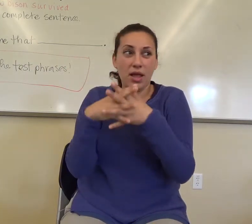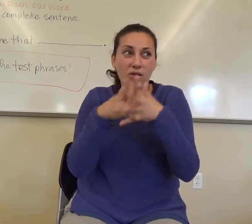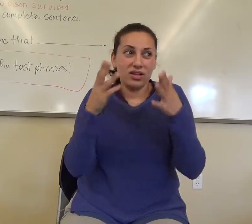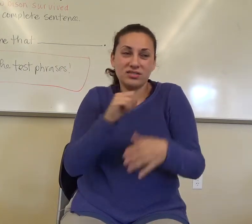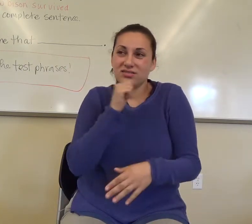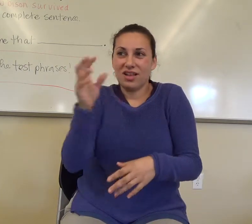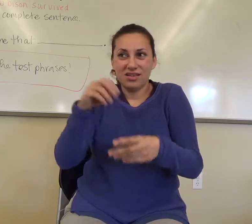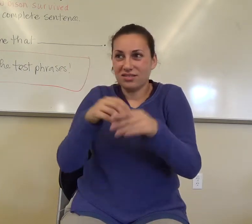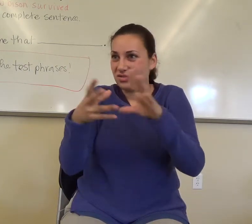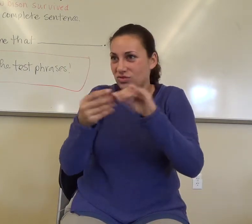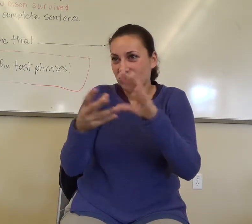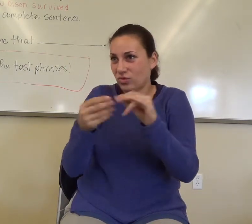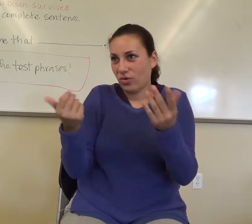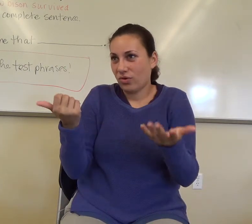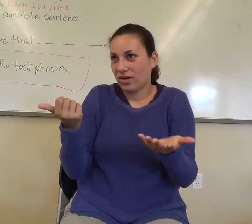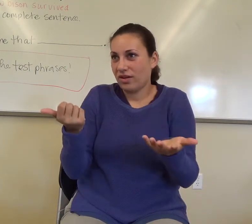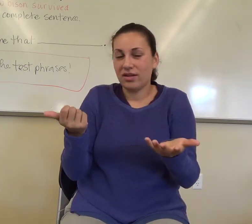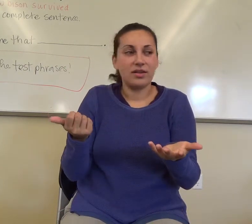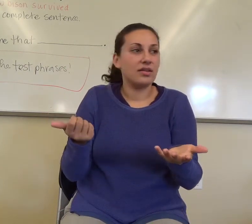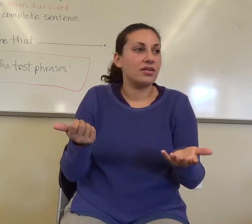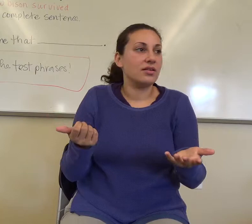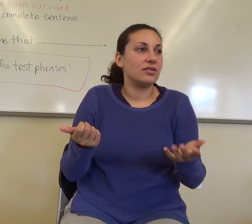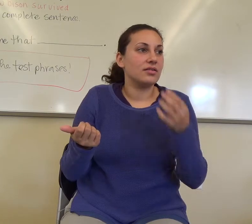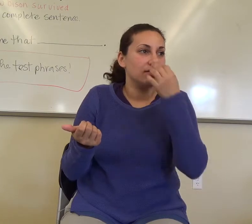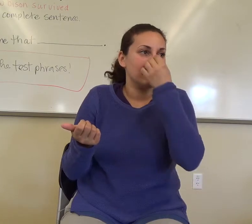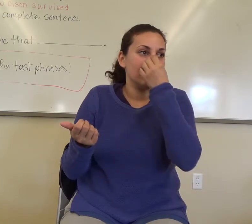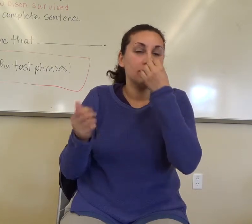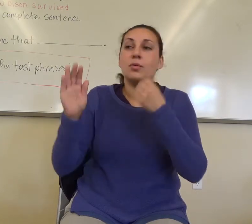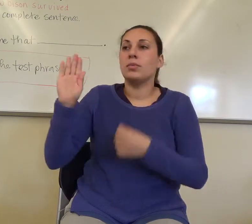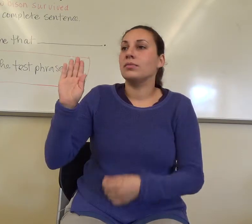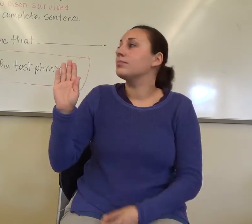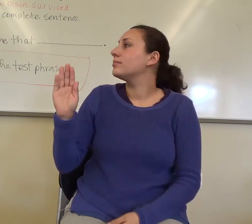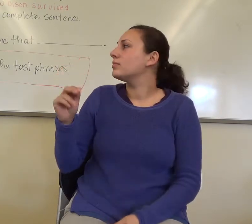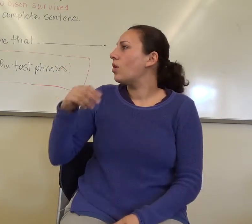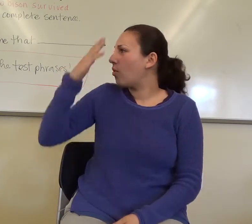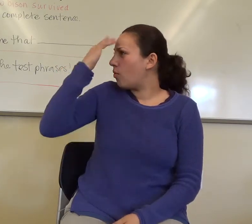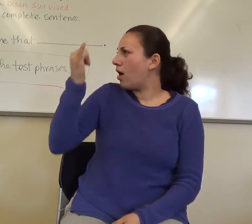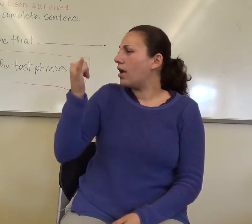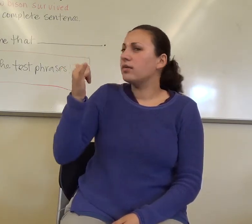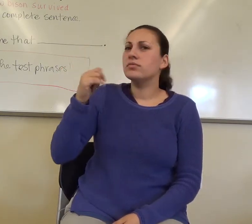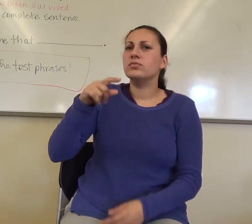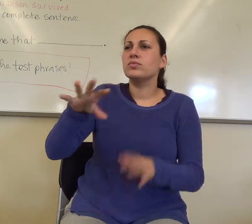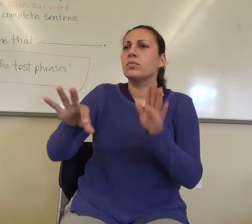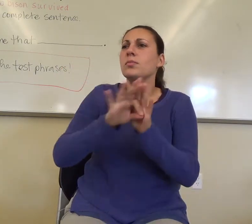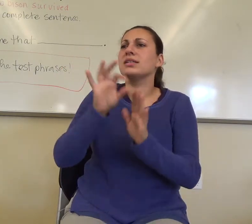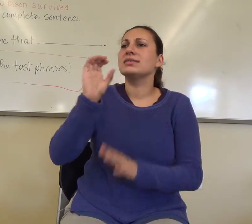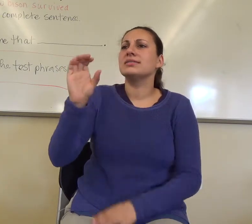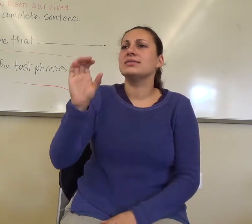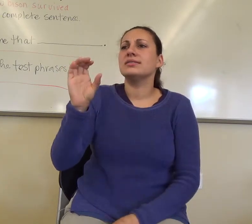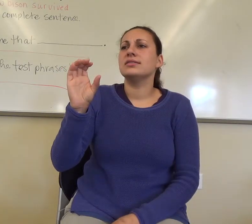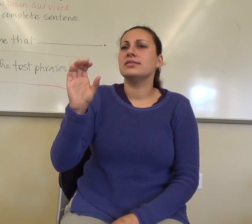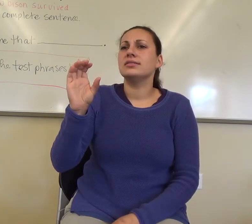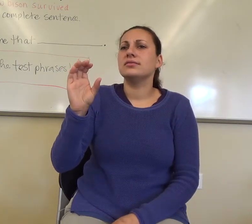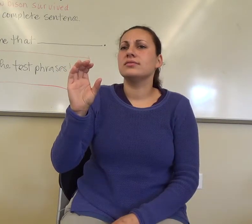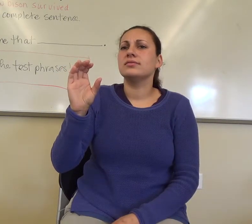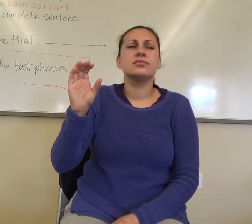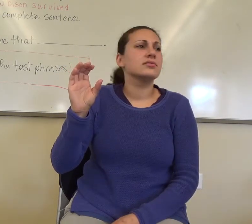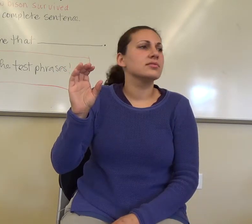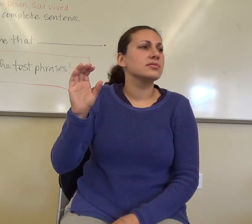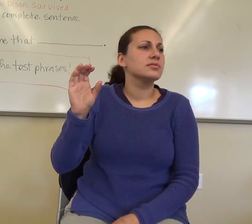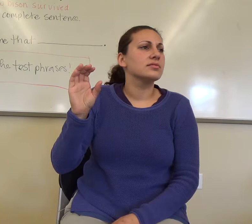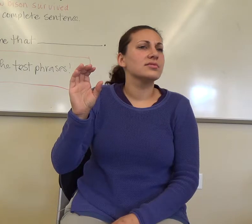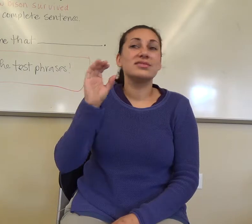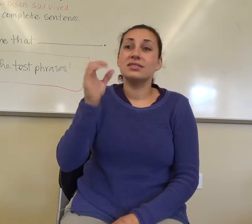And another thing about this one, why might somebody pick this one? This is something we don't get into